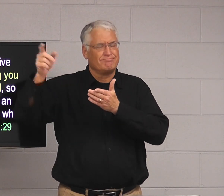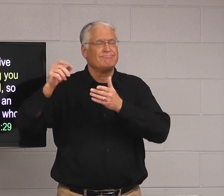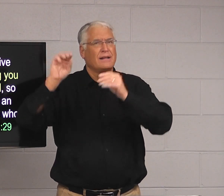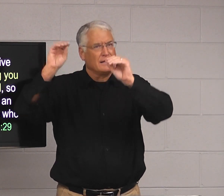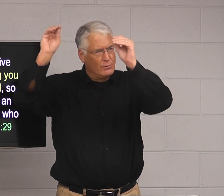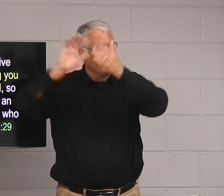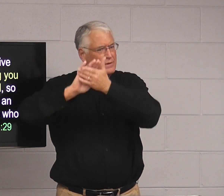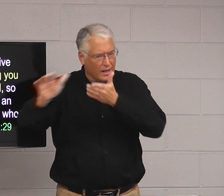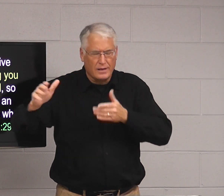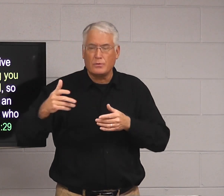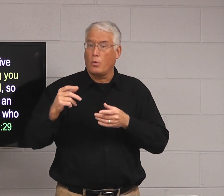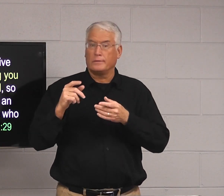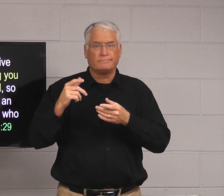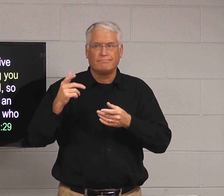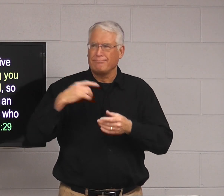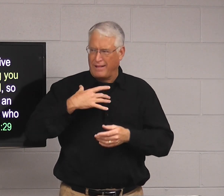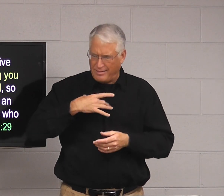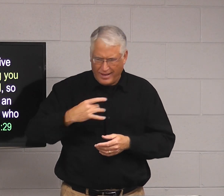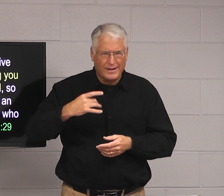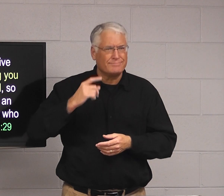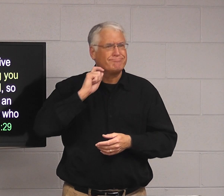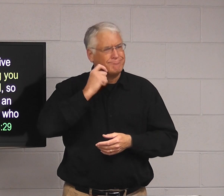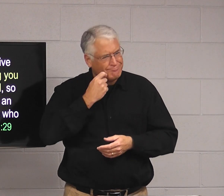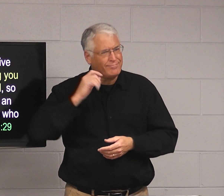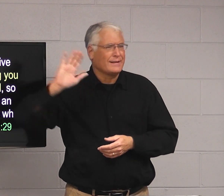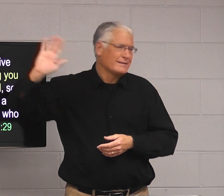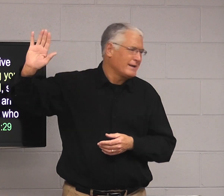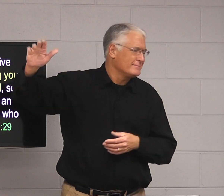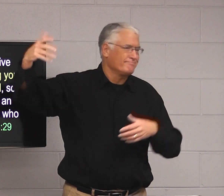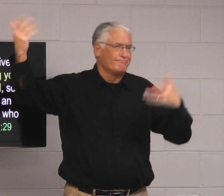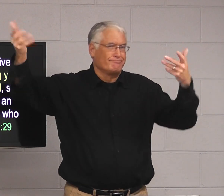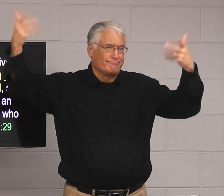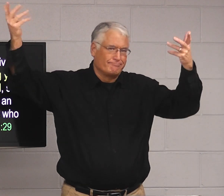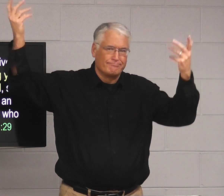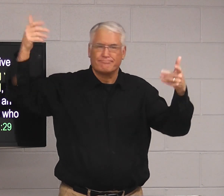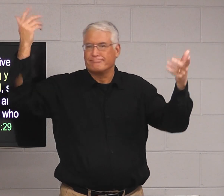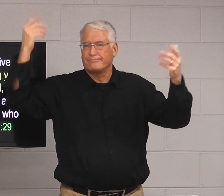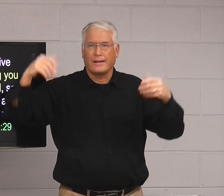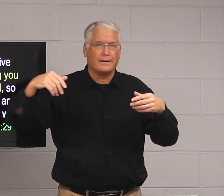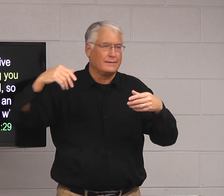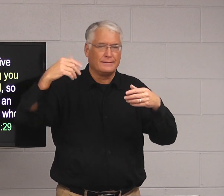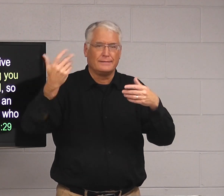Your thoughts should be nice like about their decorations or I like that. That's really cool. You know, something.